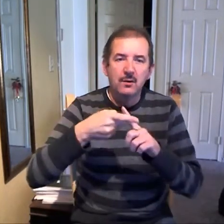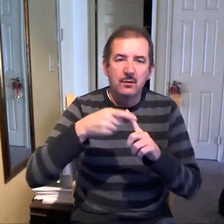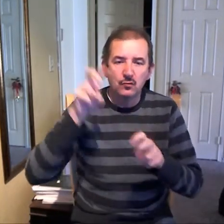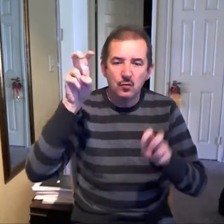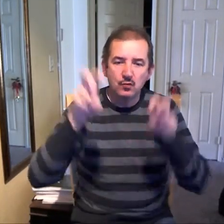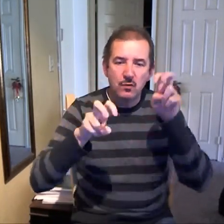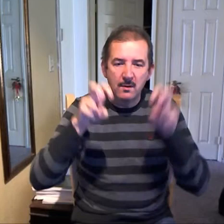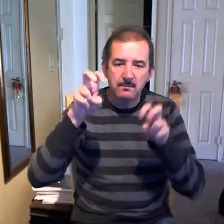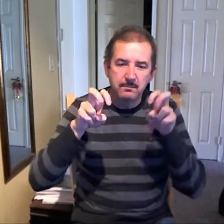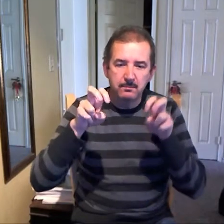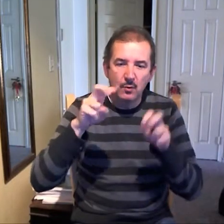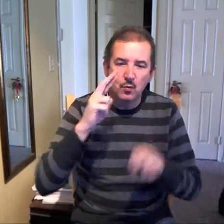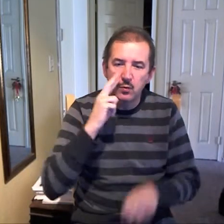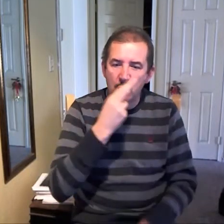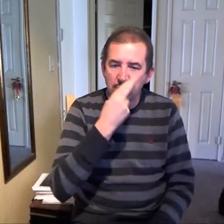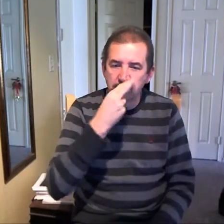so we didn't know. Ouch.